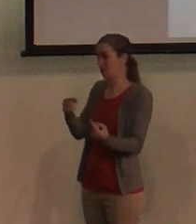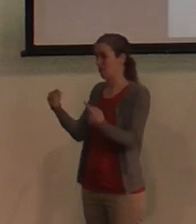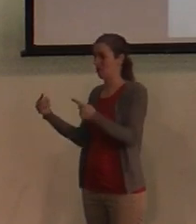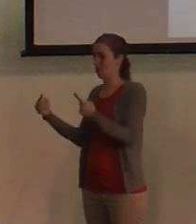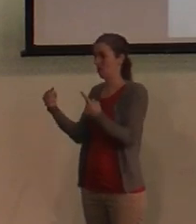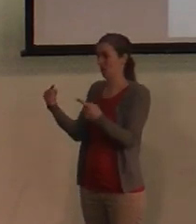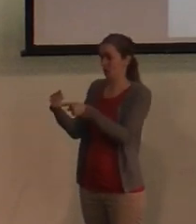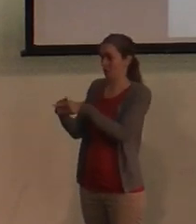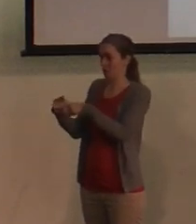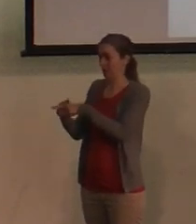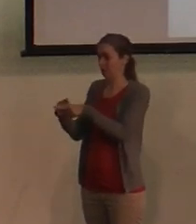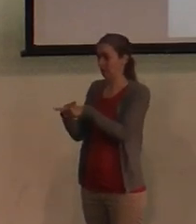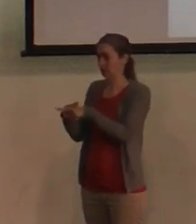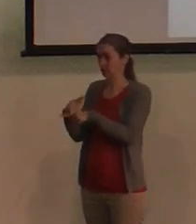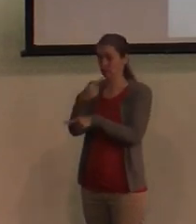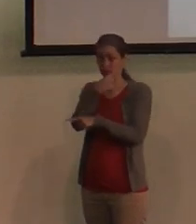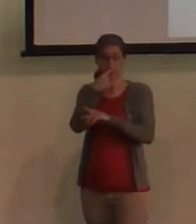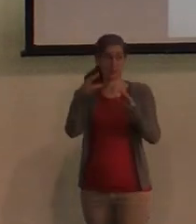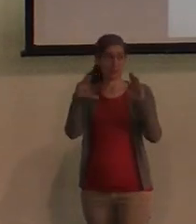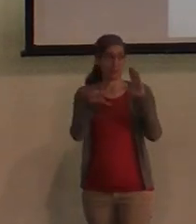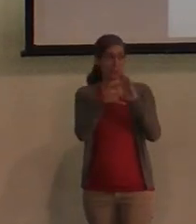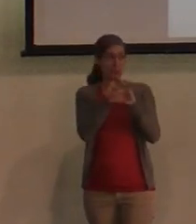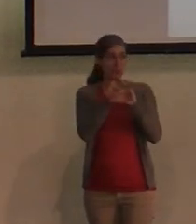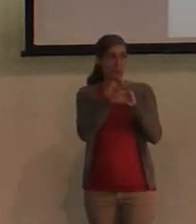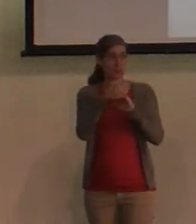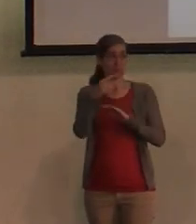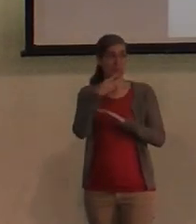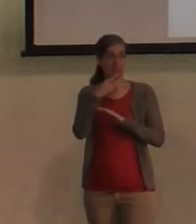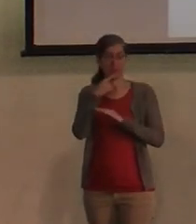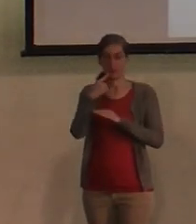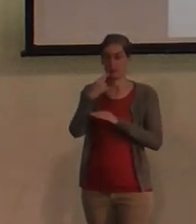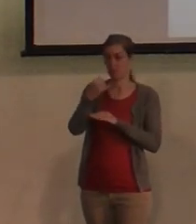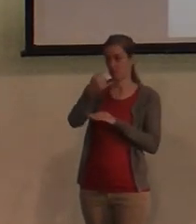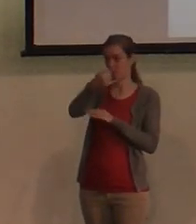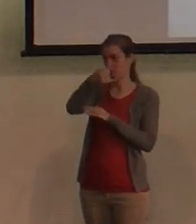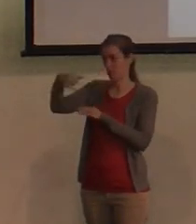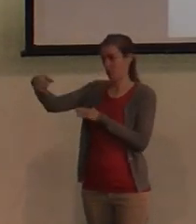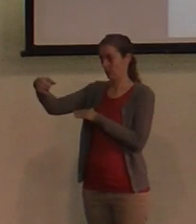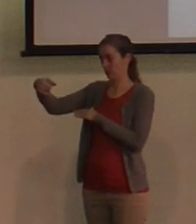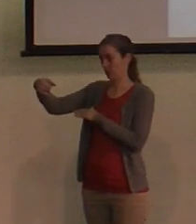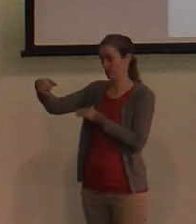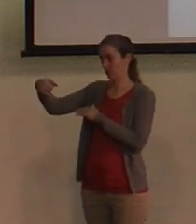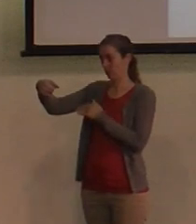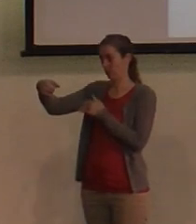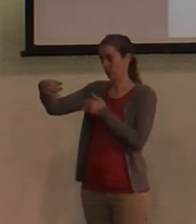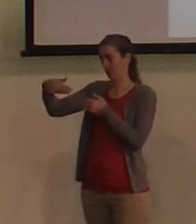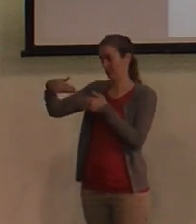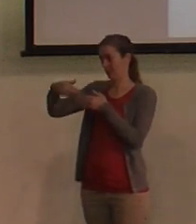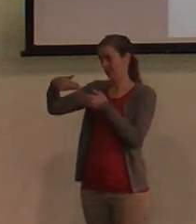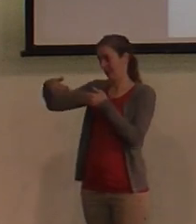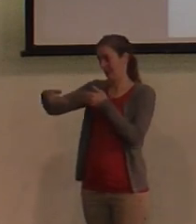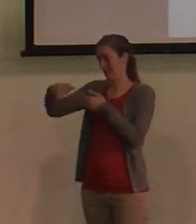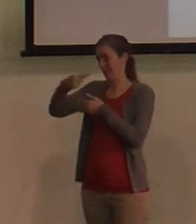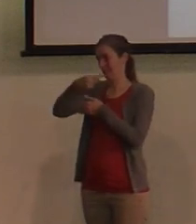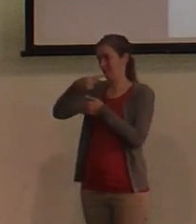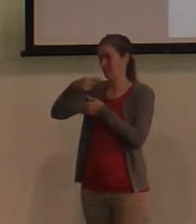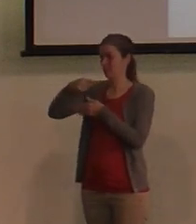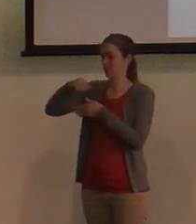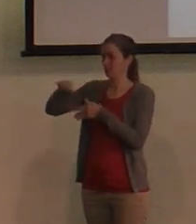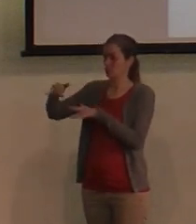now, you may not be able to read it very well, but it says, border ahead. That is right there on the Jordan River.